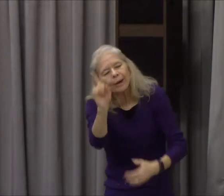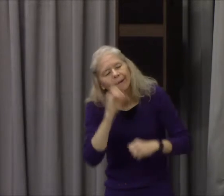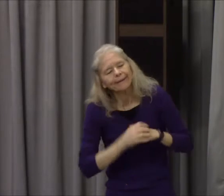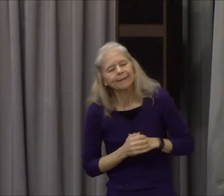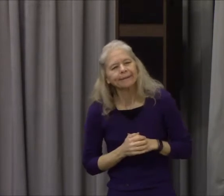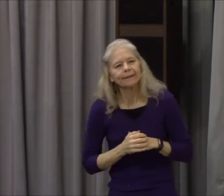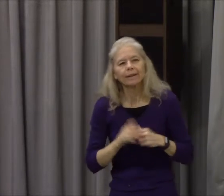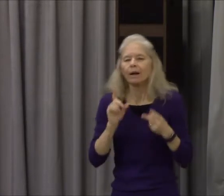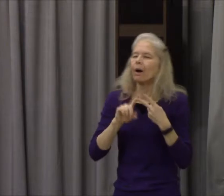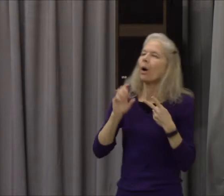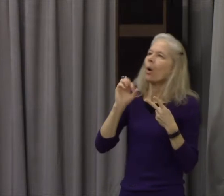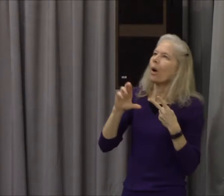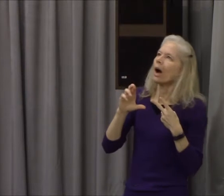Man of all kinds of stories.